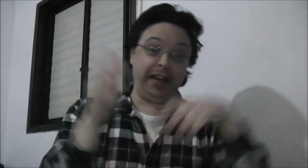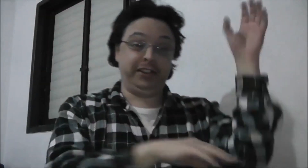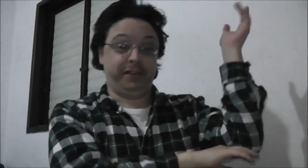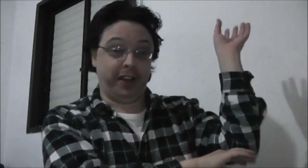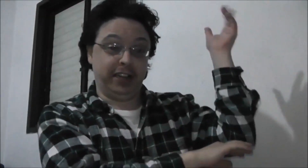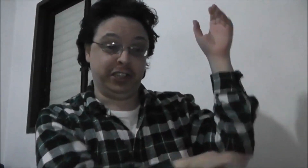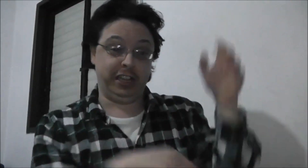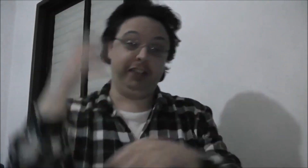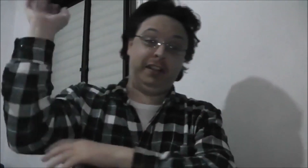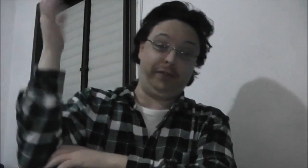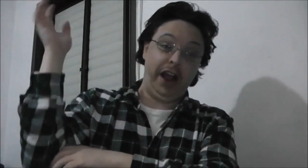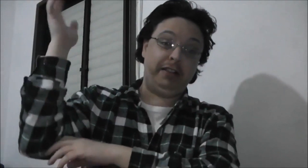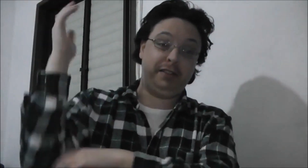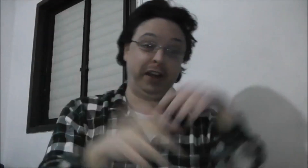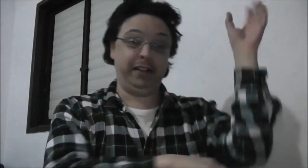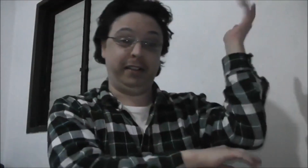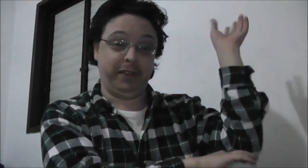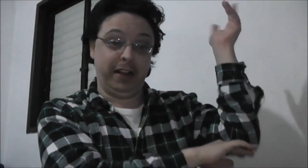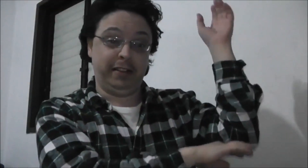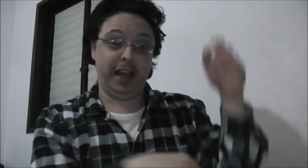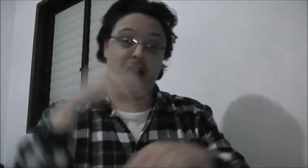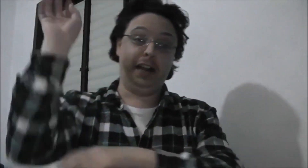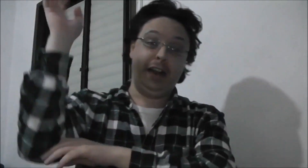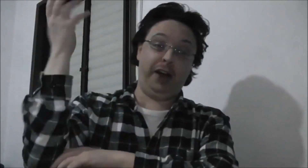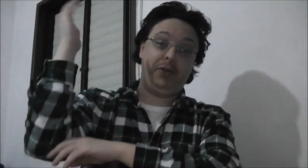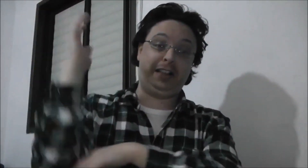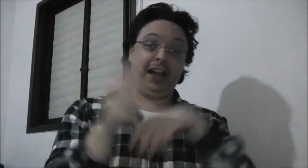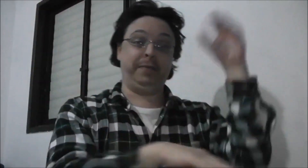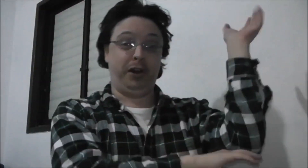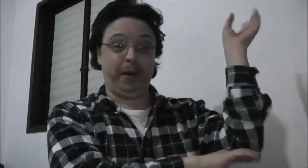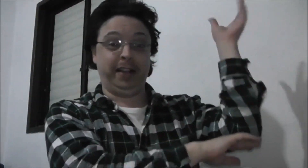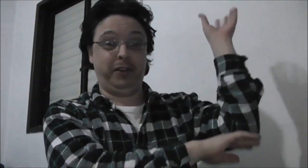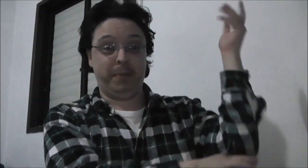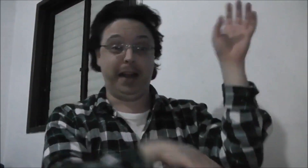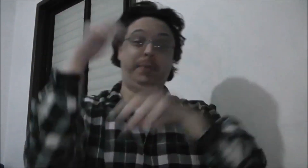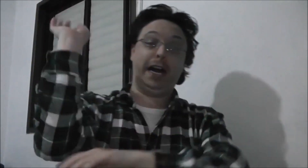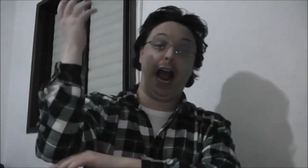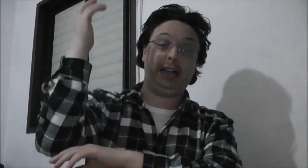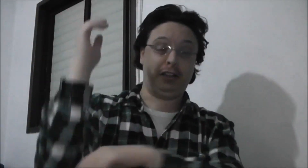Frenchy French, this is France, Frenchy France, and now I take more bite from my baguette.